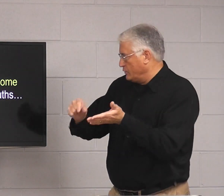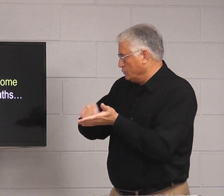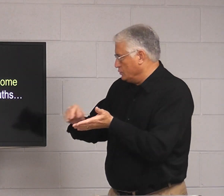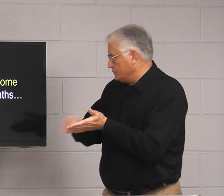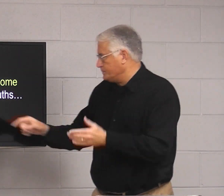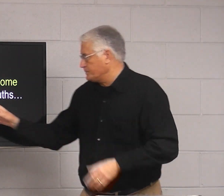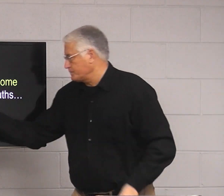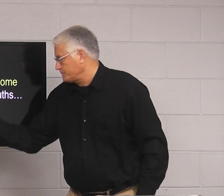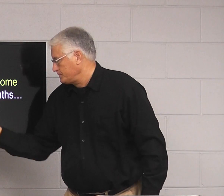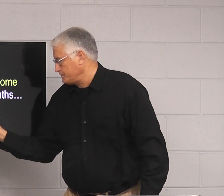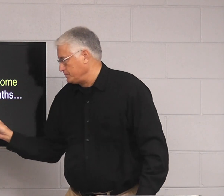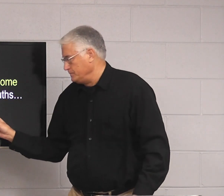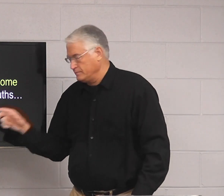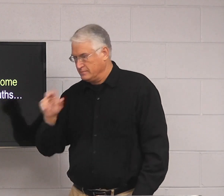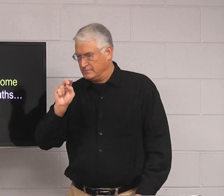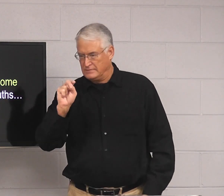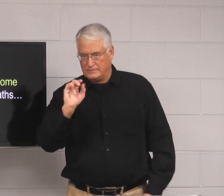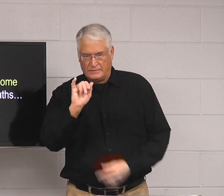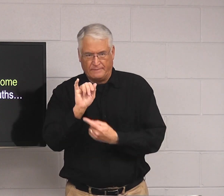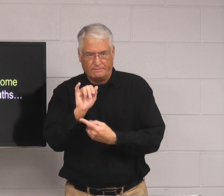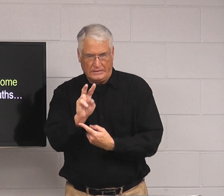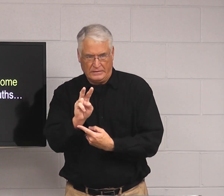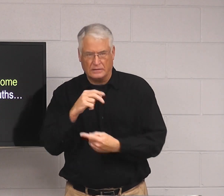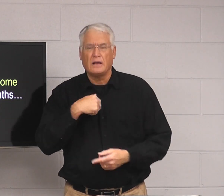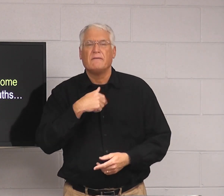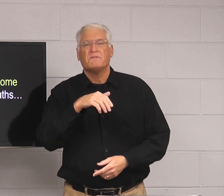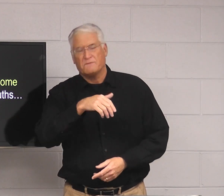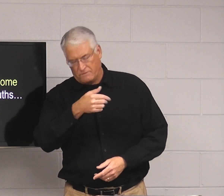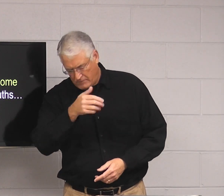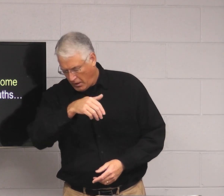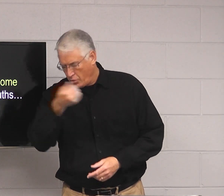from the NIV, Ephesians, chapter 4, 29.